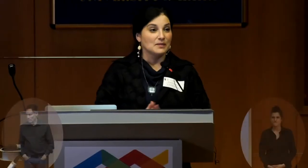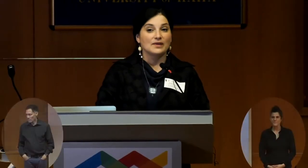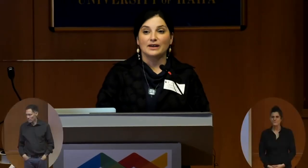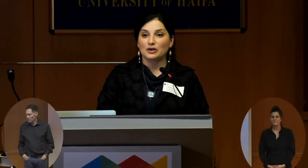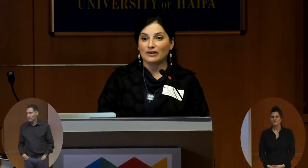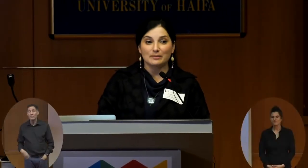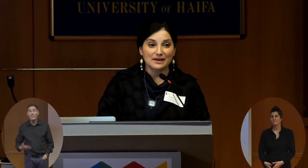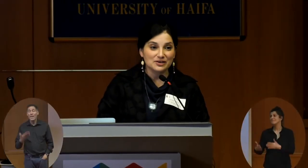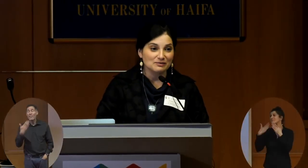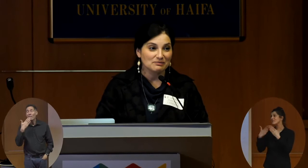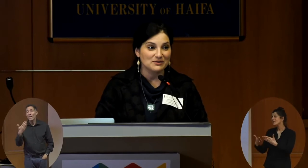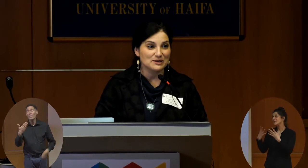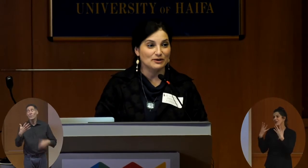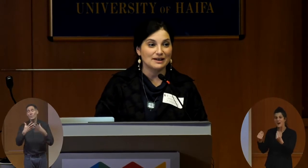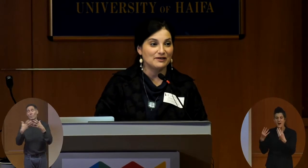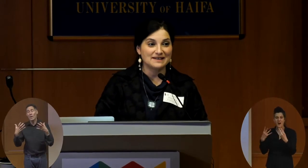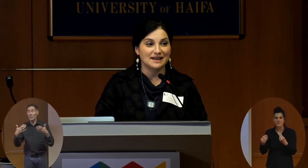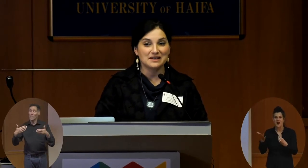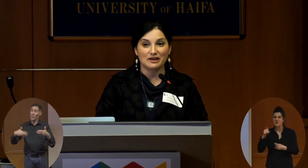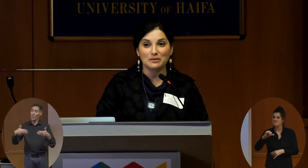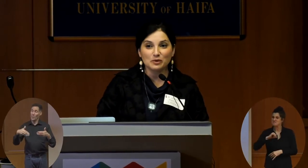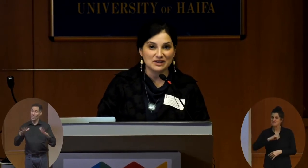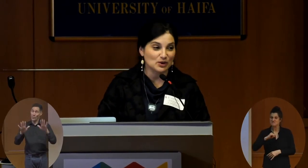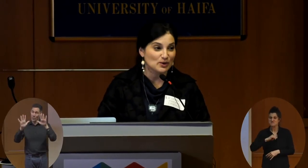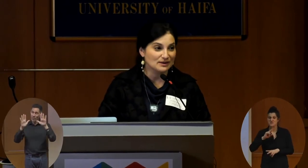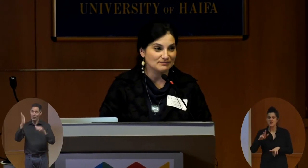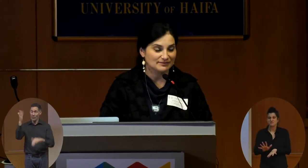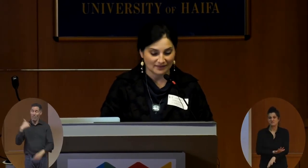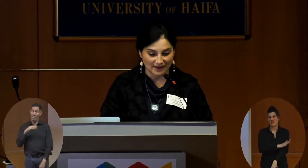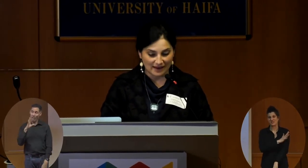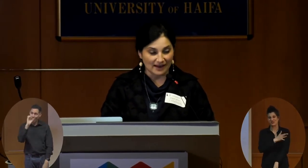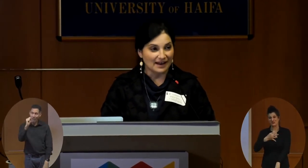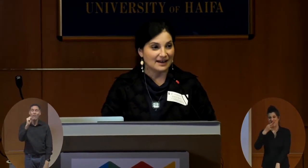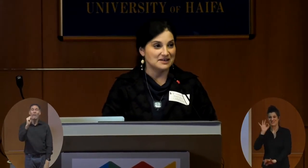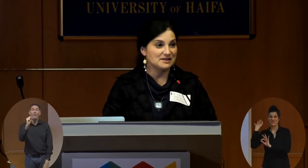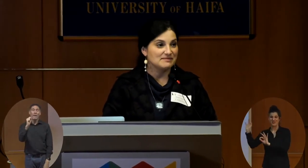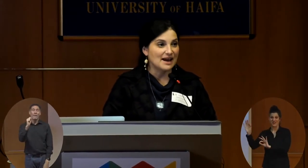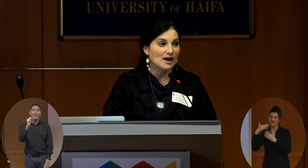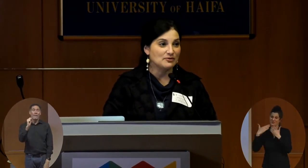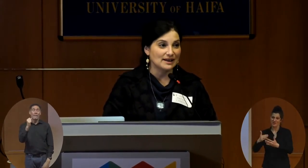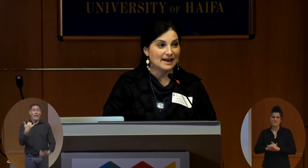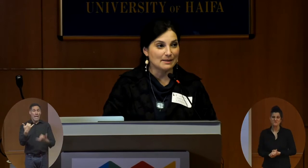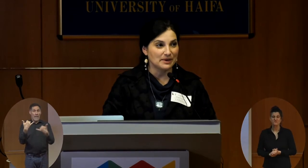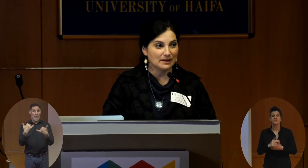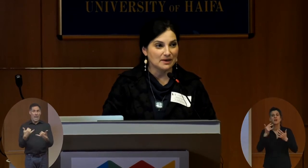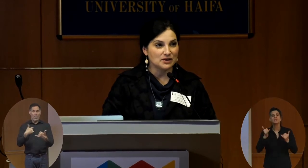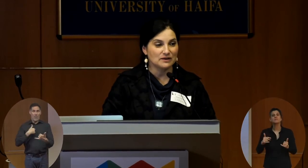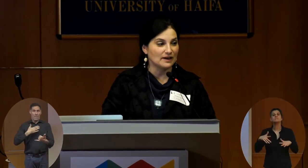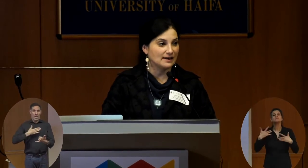Thank you very much. It was really a fascinating, very moving talk. And now I'm really happy to invite